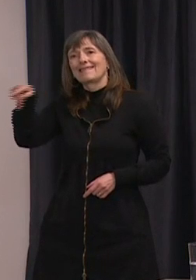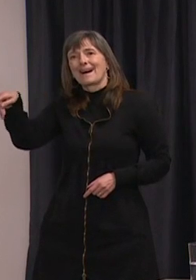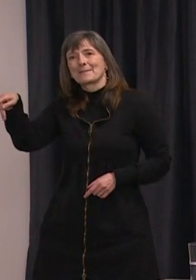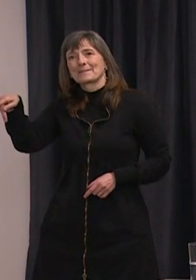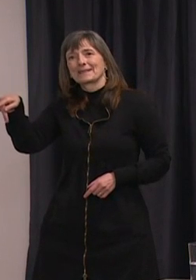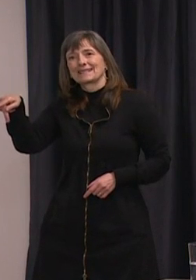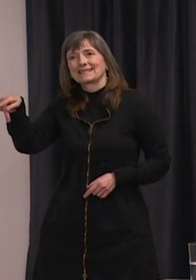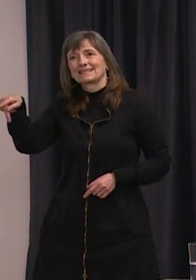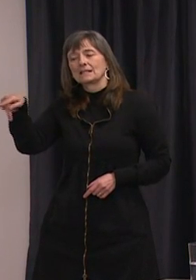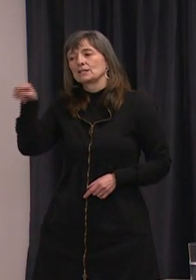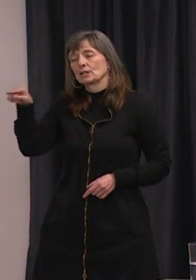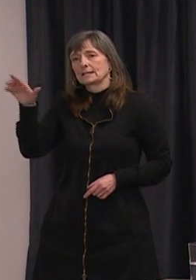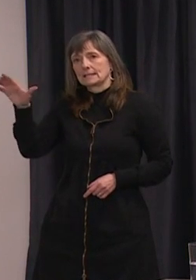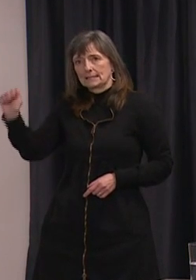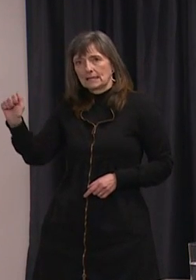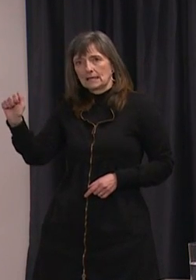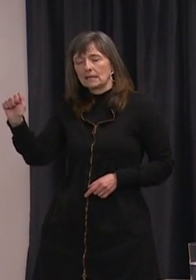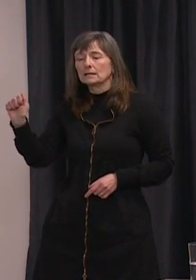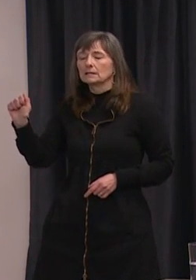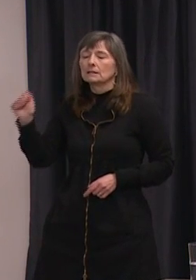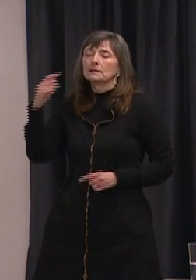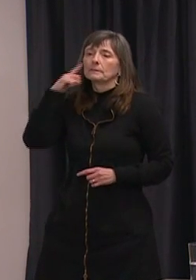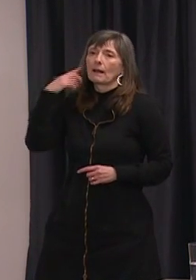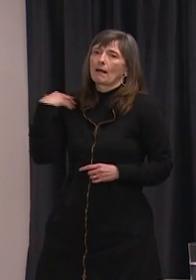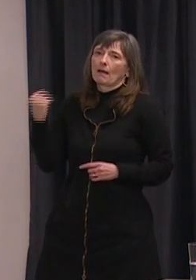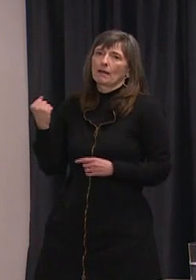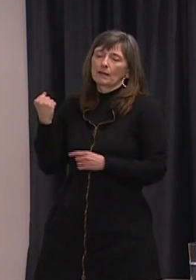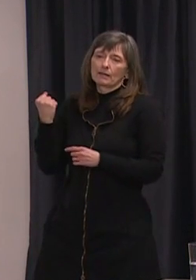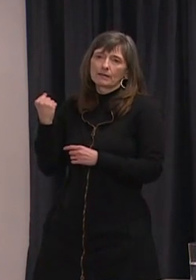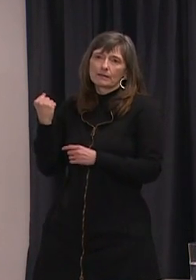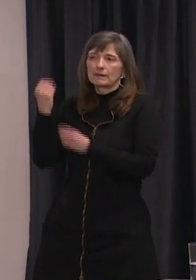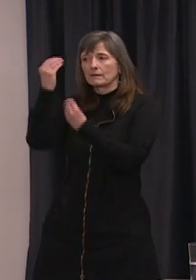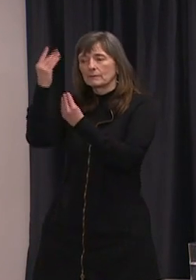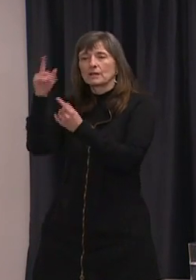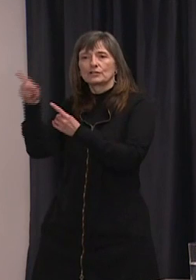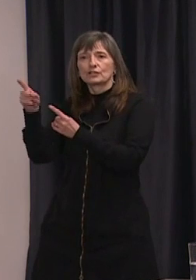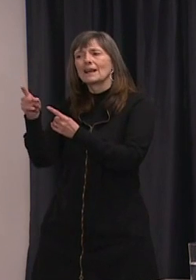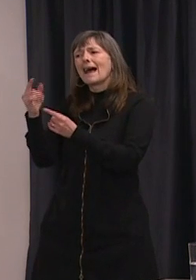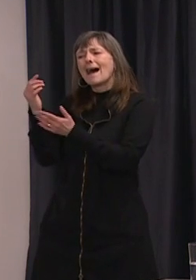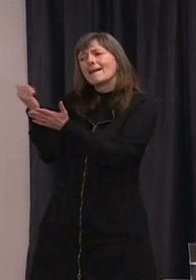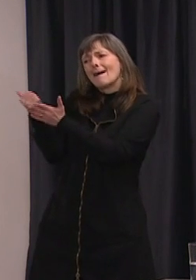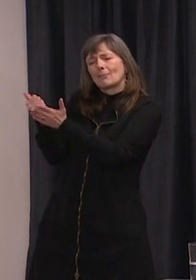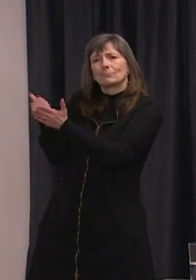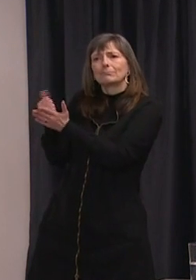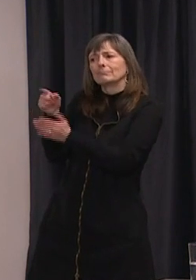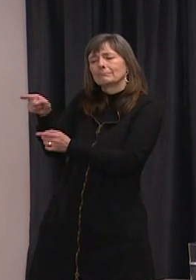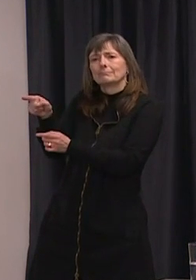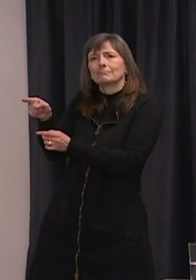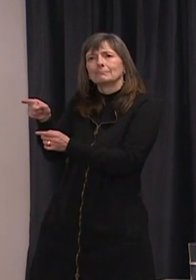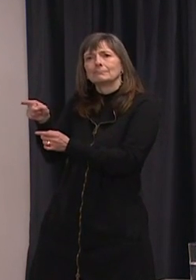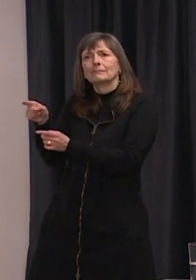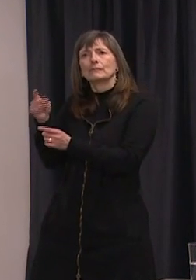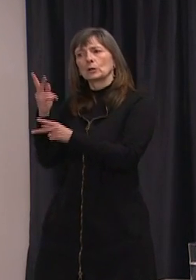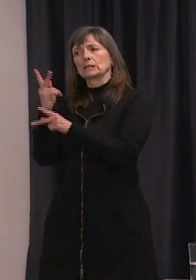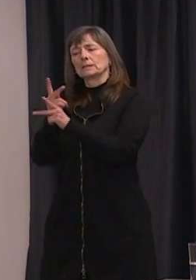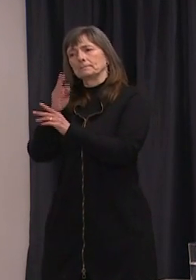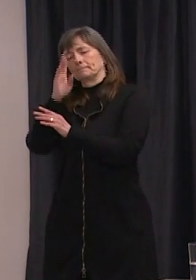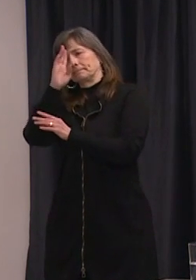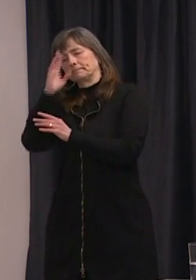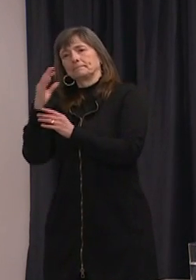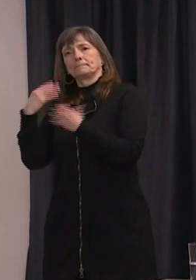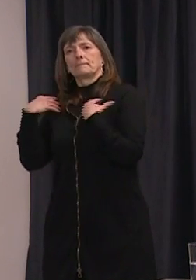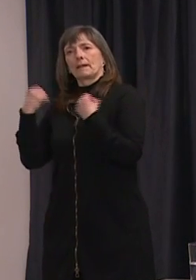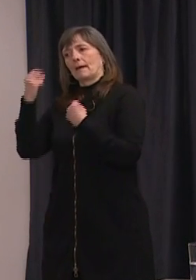health resource which we set up. It contains tools to help really with mental wellness rather than